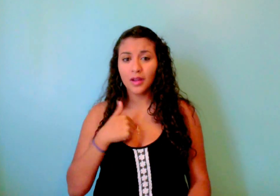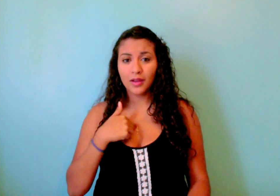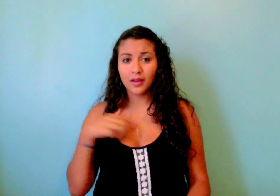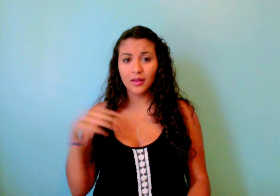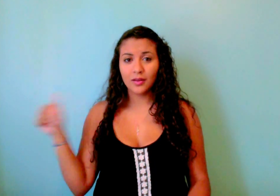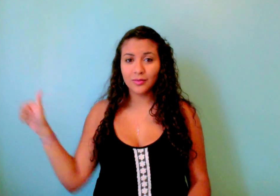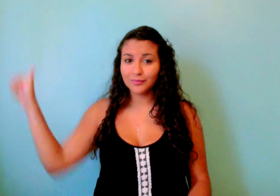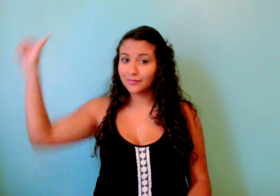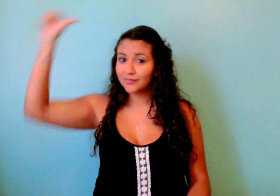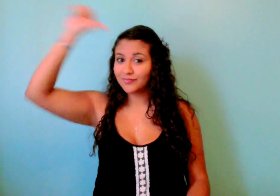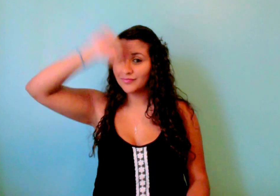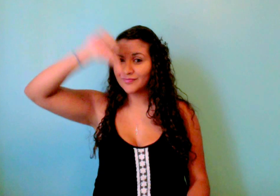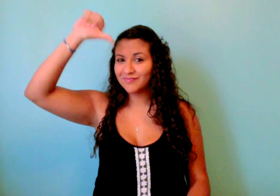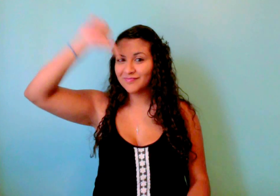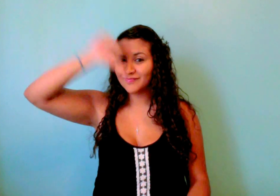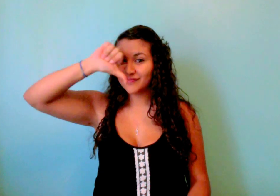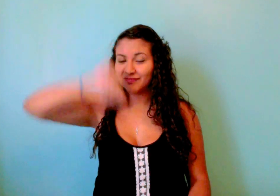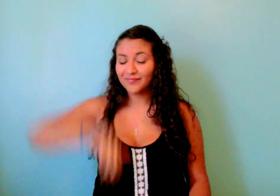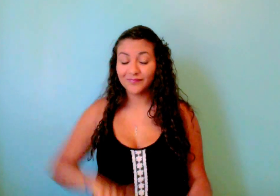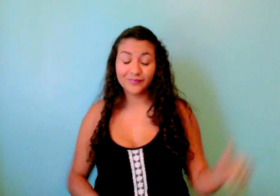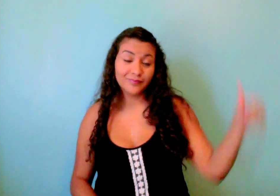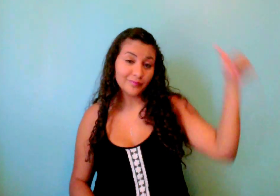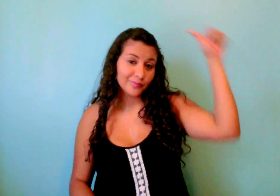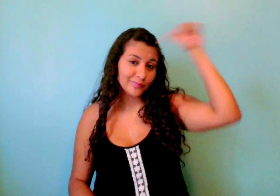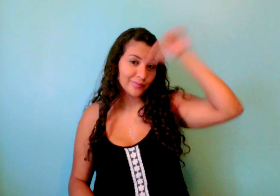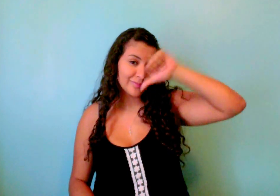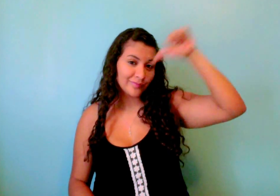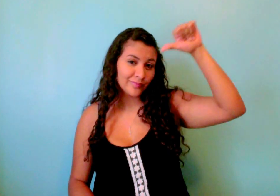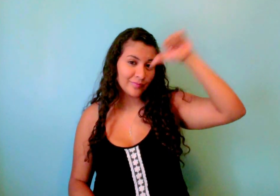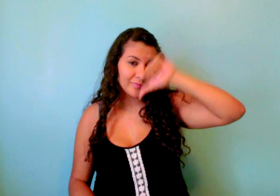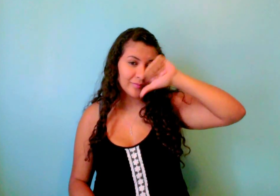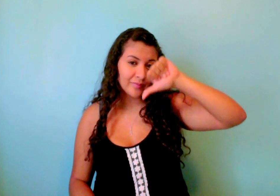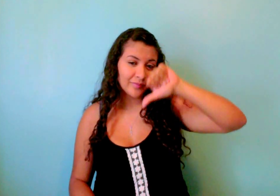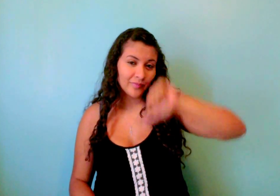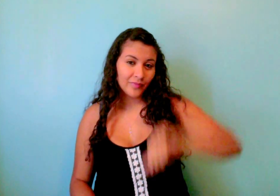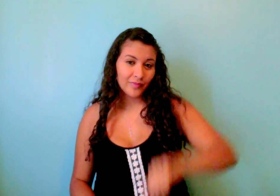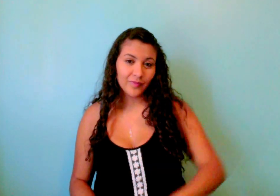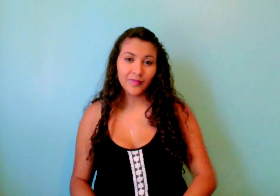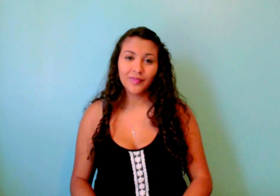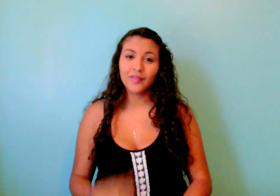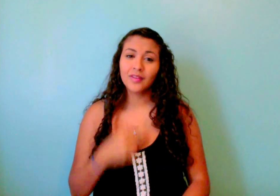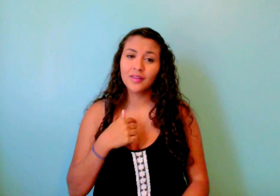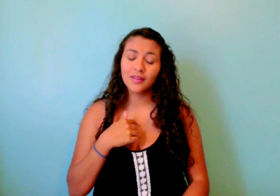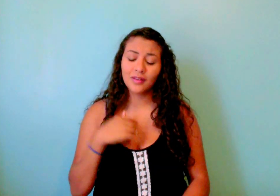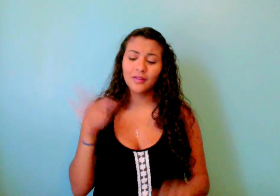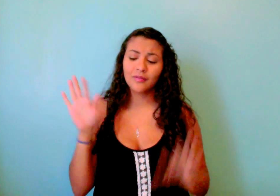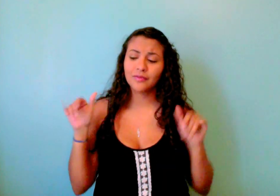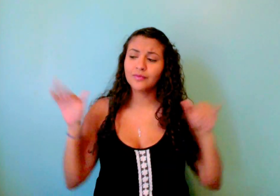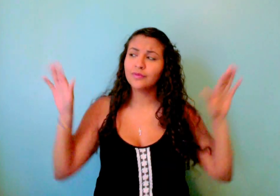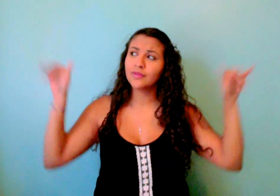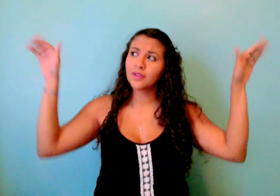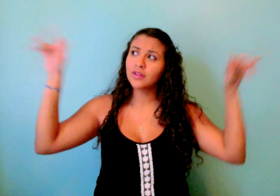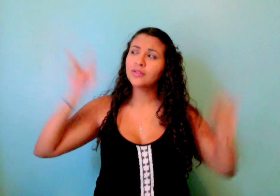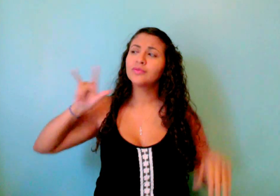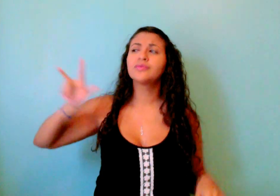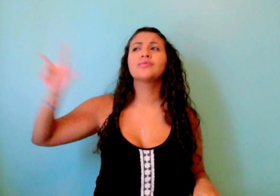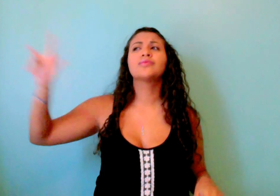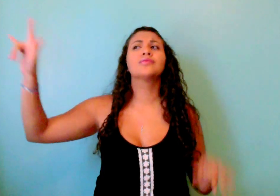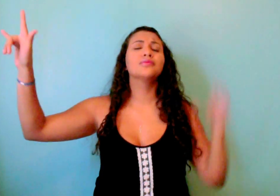I'm intoxicated Intoxicated To the sky, flying high Take me to the